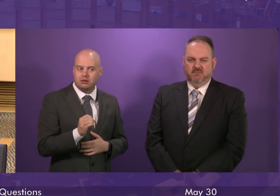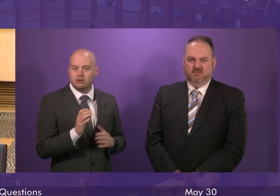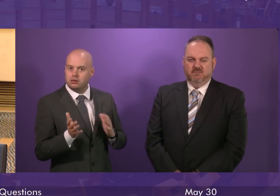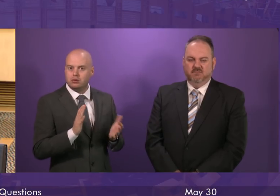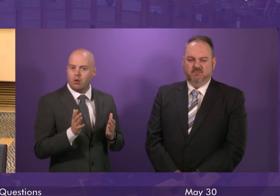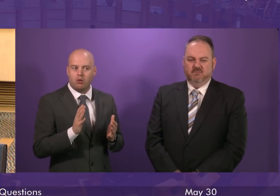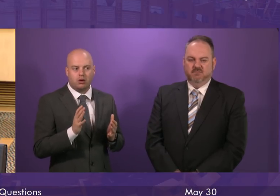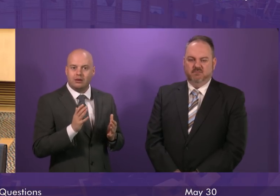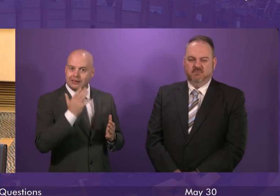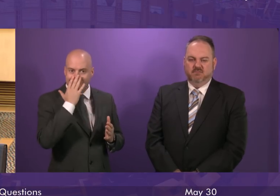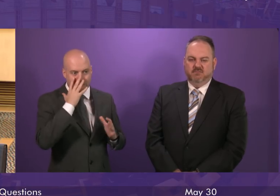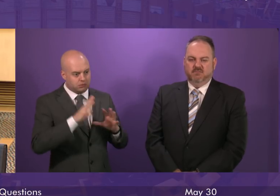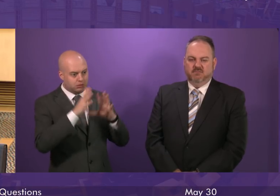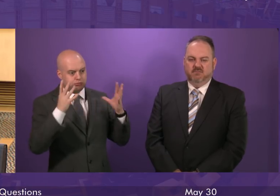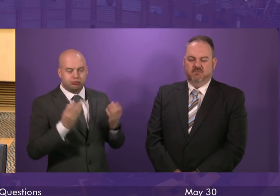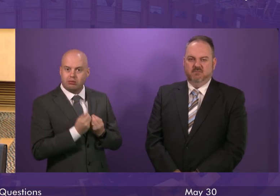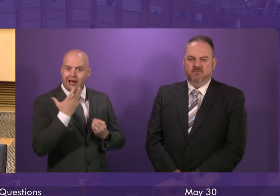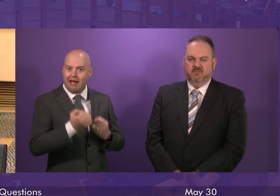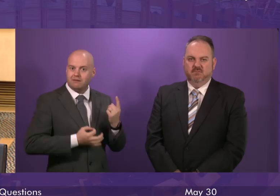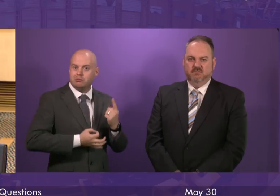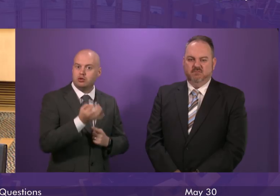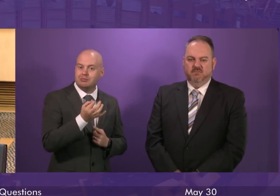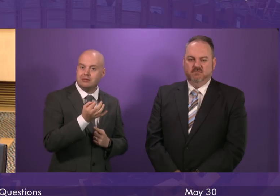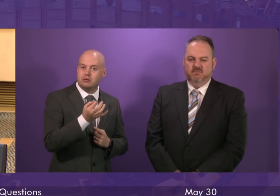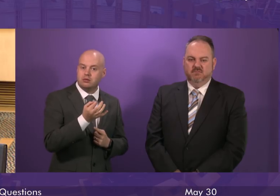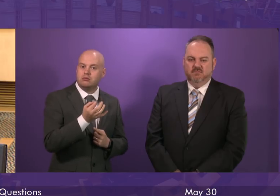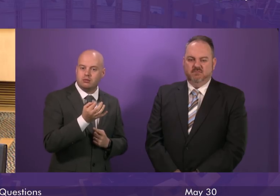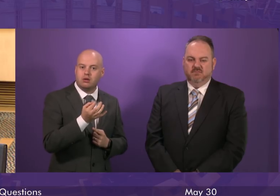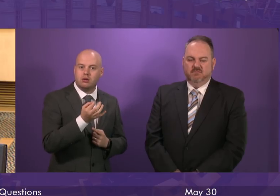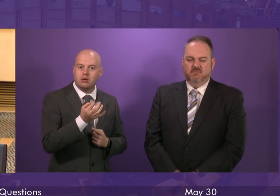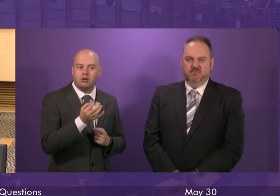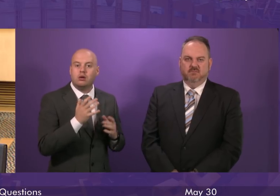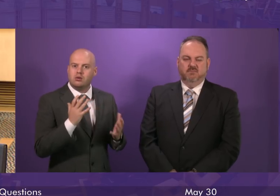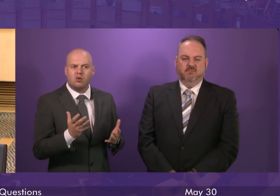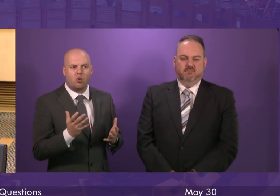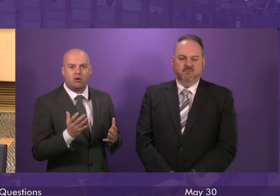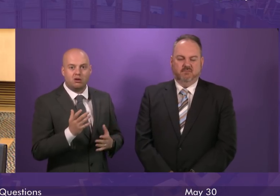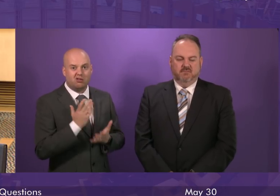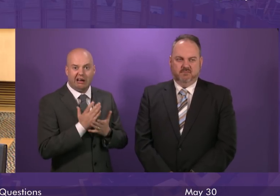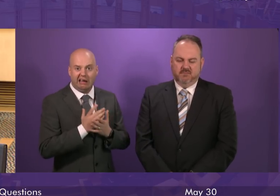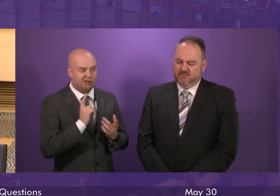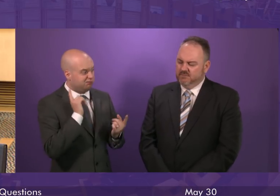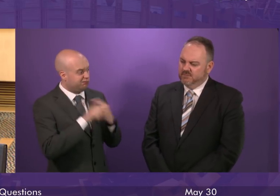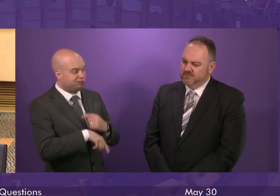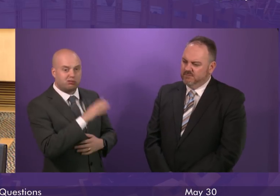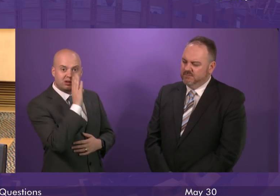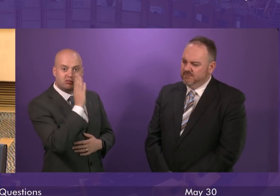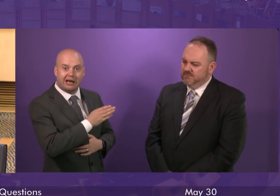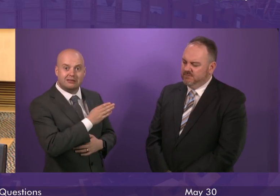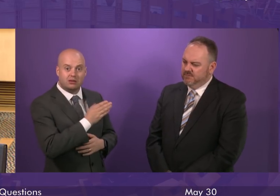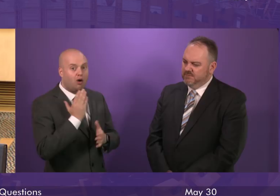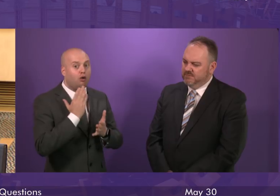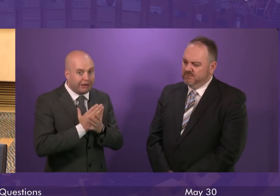ongoing waits over 6 weeks reduced by 21.7%. So in direct answer to Ruth Davidson's question, real